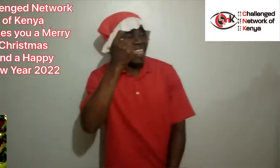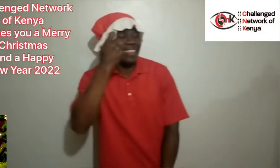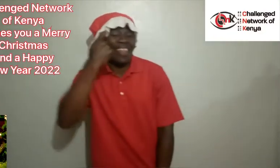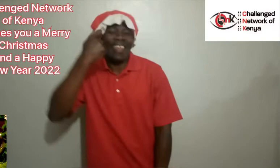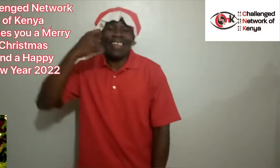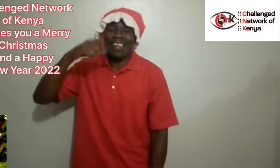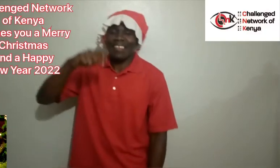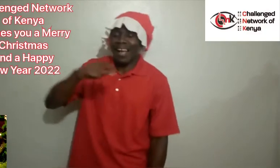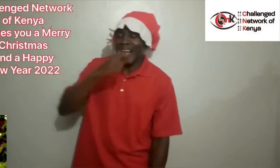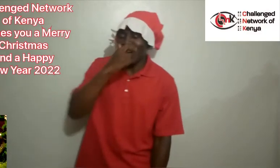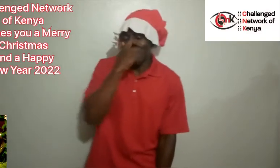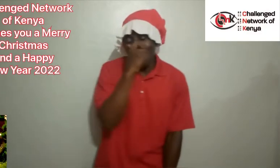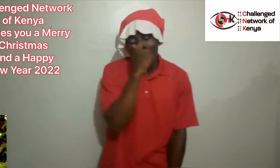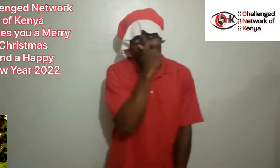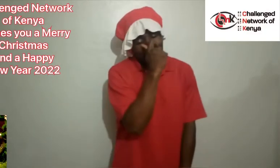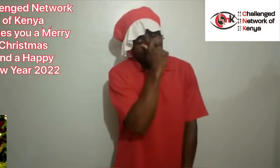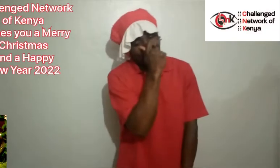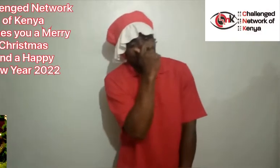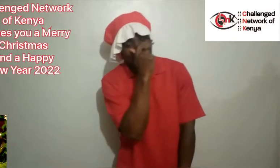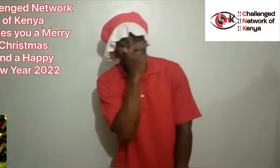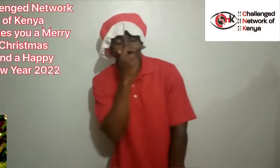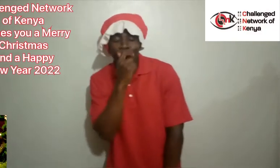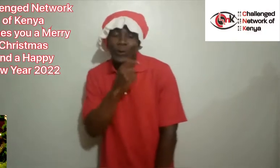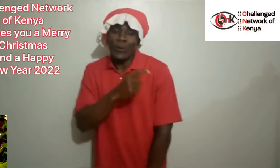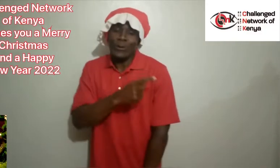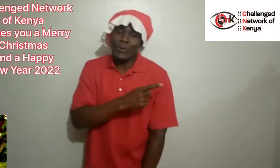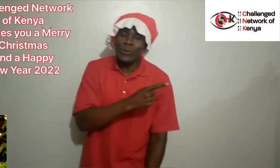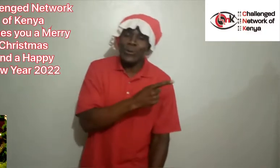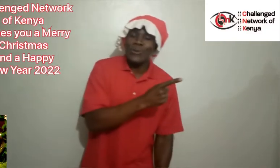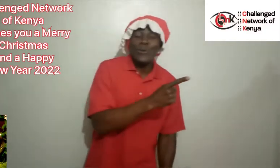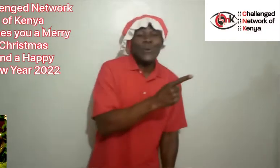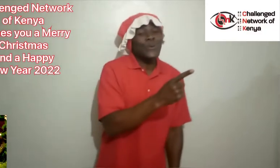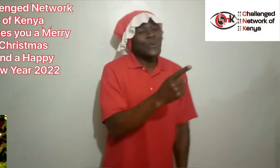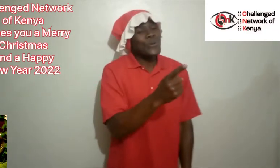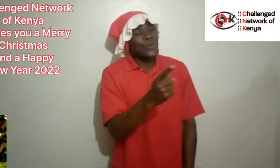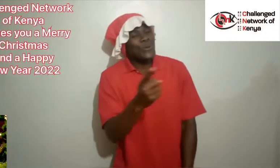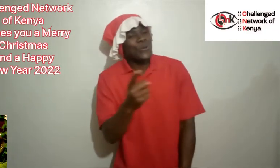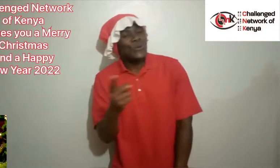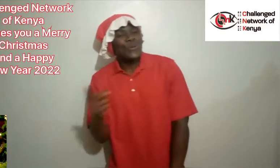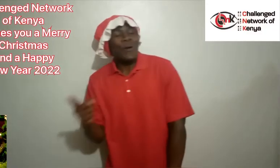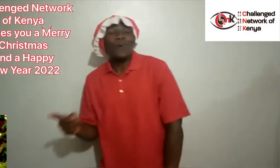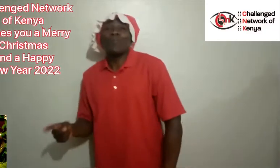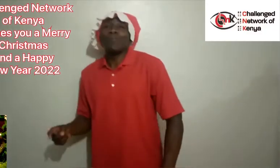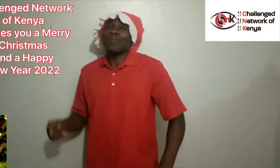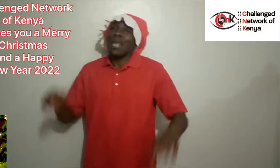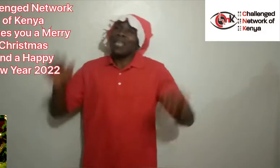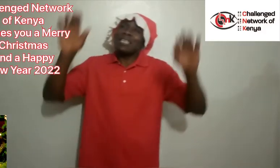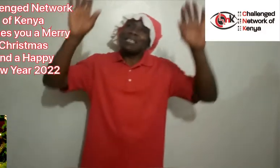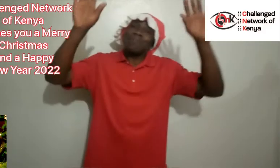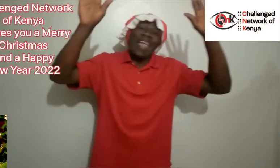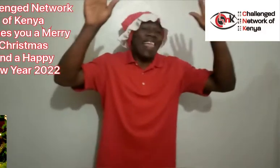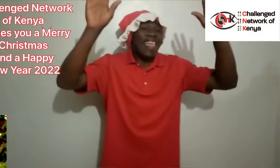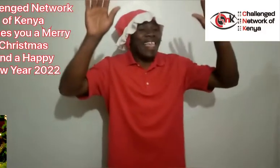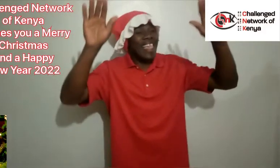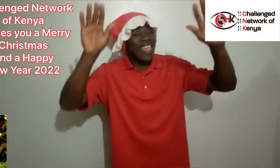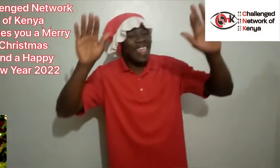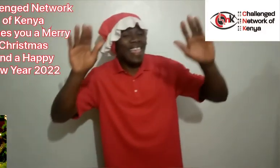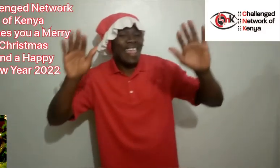wishes you a Merry